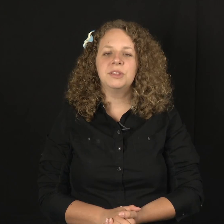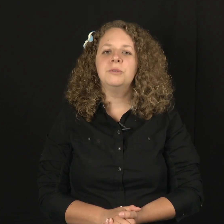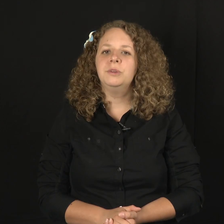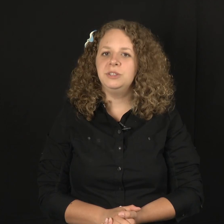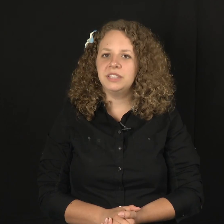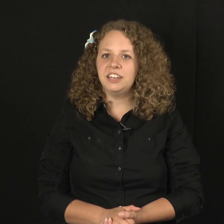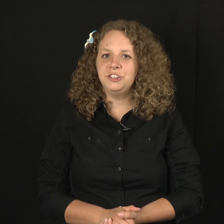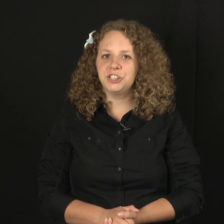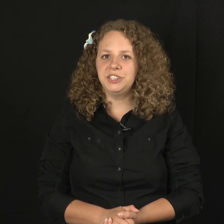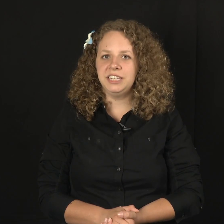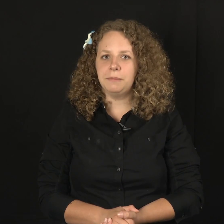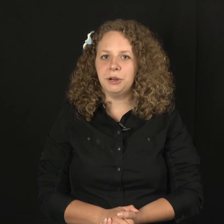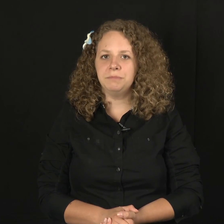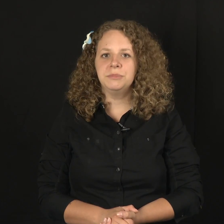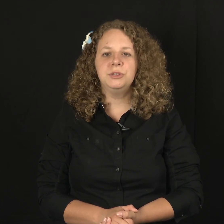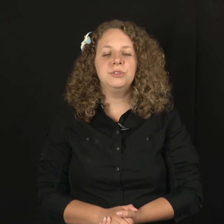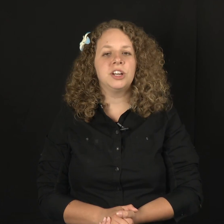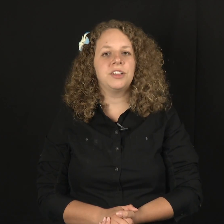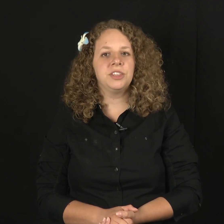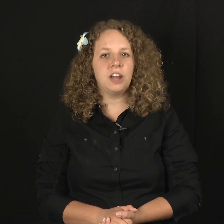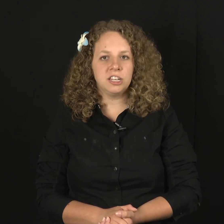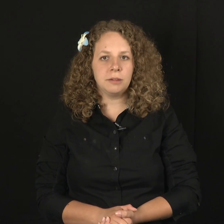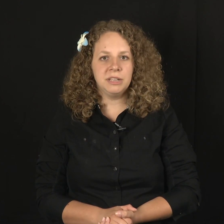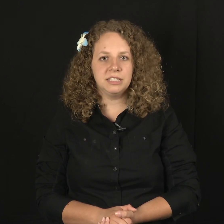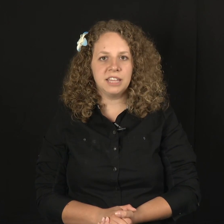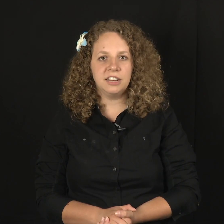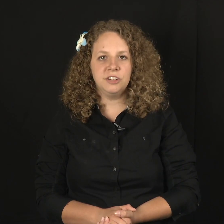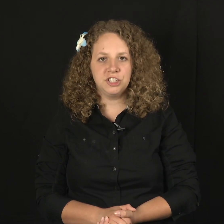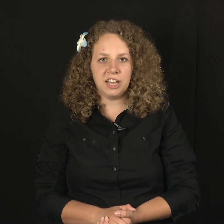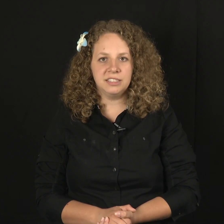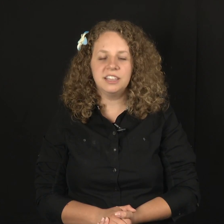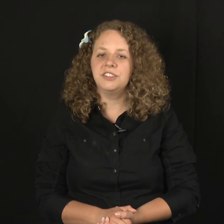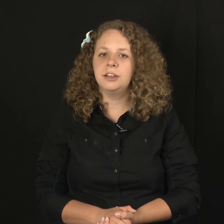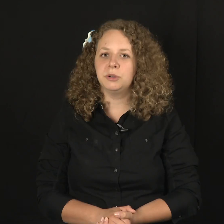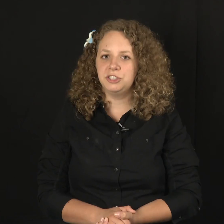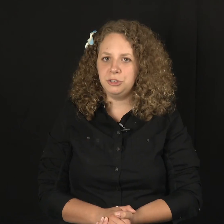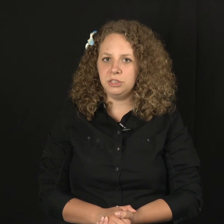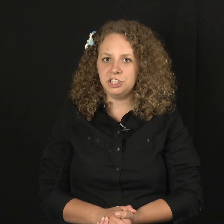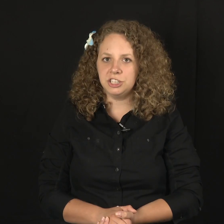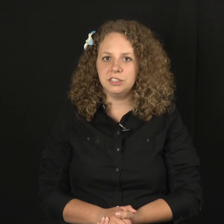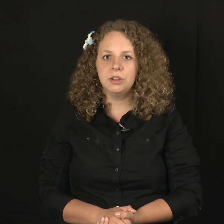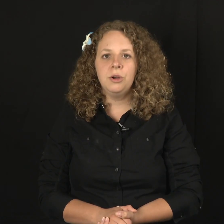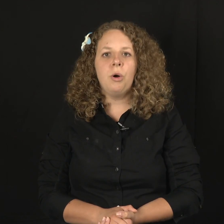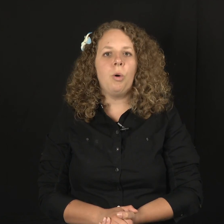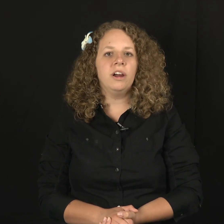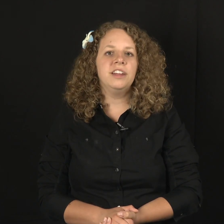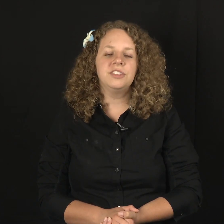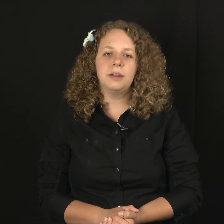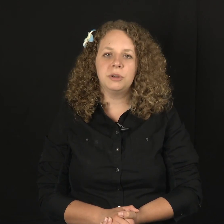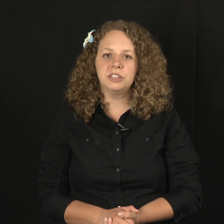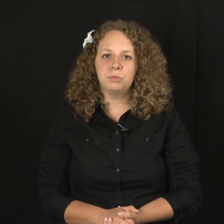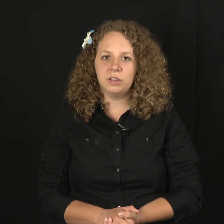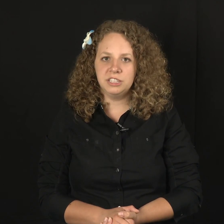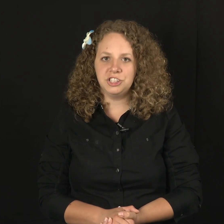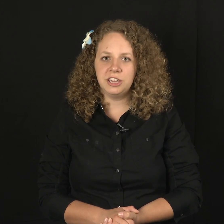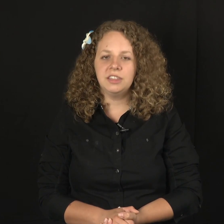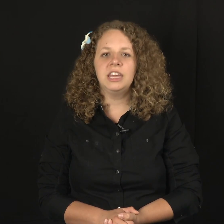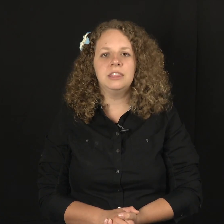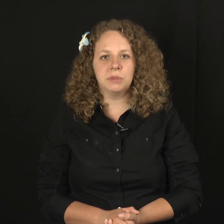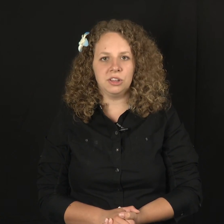Four. you sign a jersey number, you start on the non-dominant side of your chest if the number is two digits or if the number is one digit in the middle